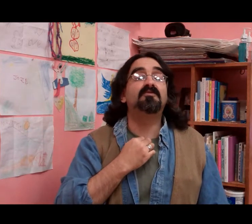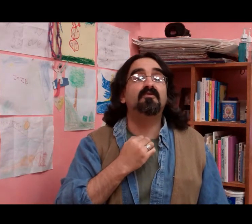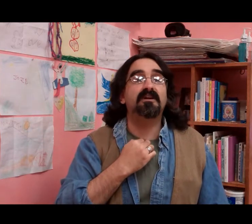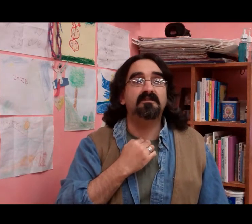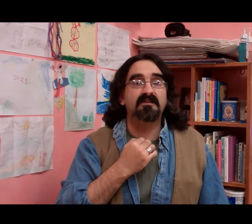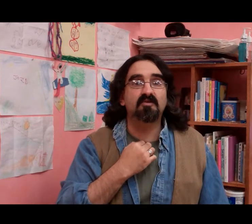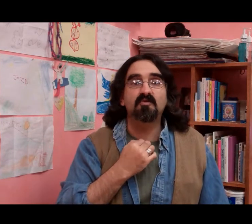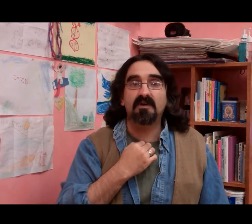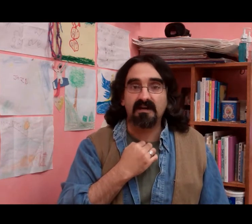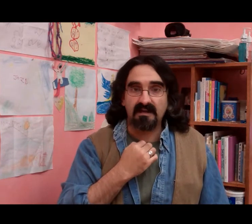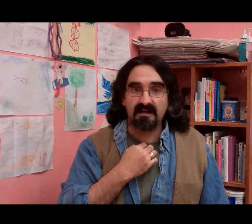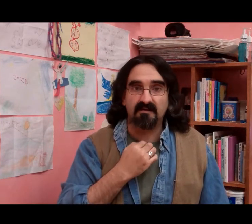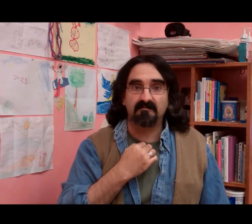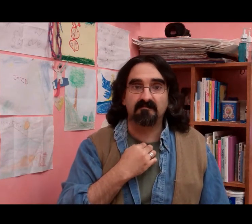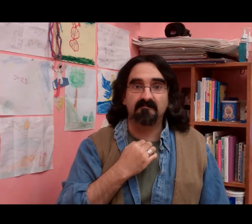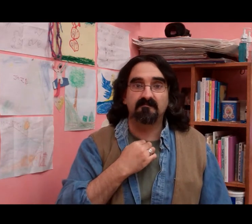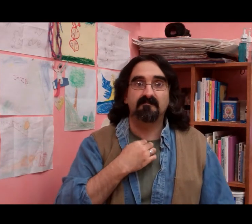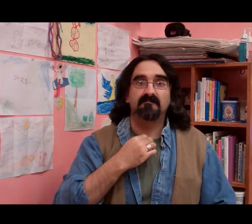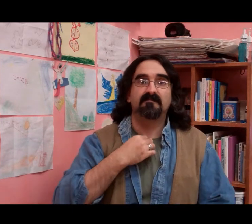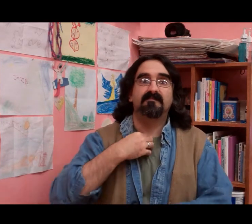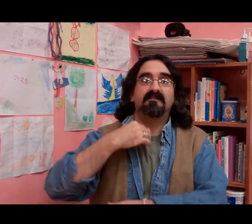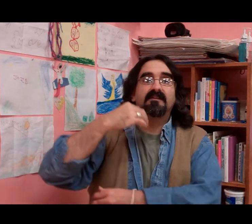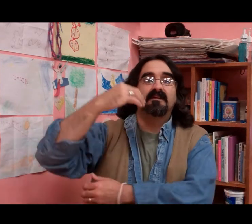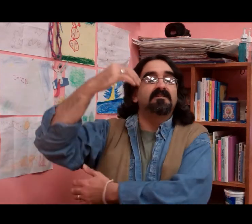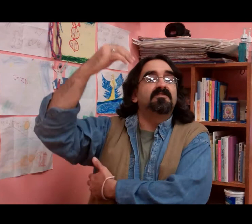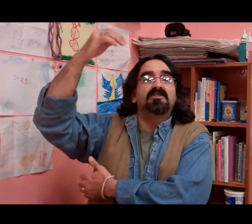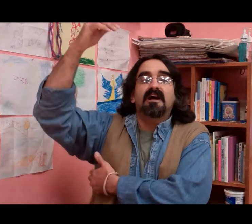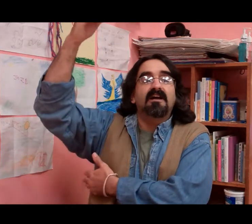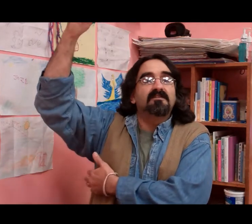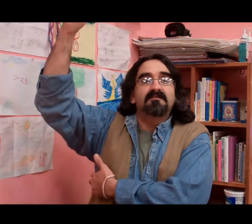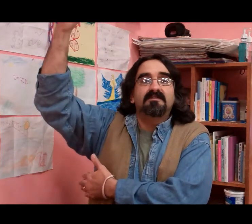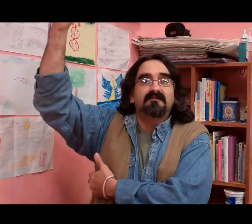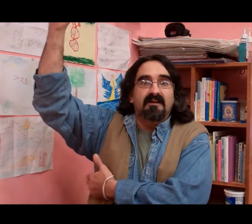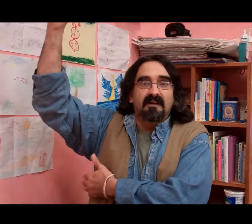treasuring who I am as a child of the divine.